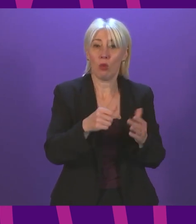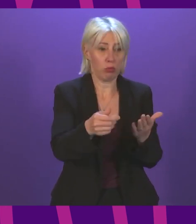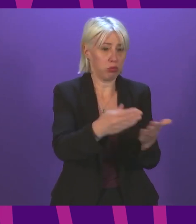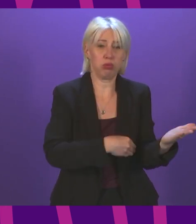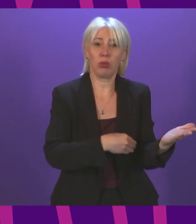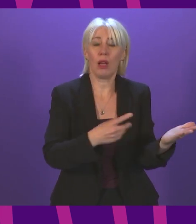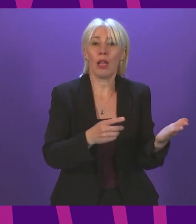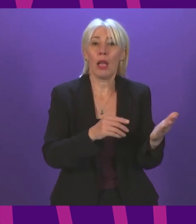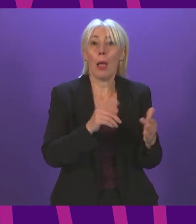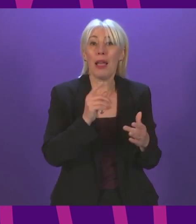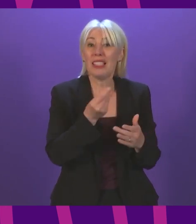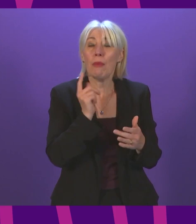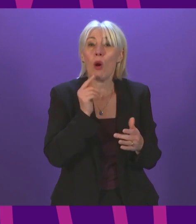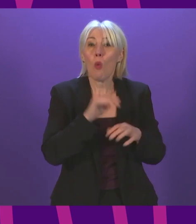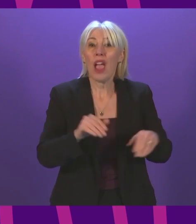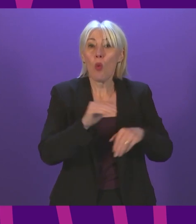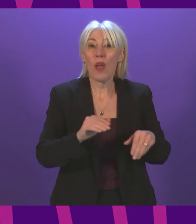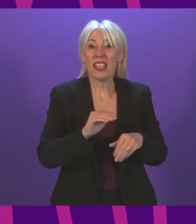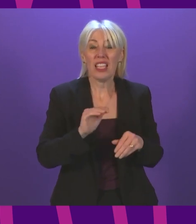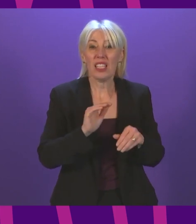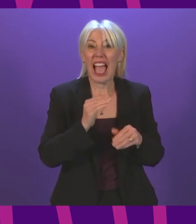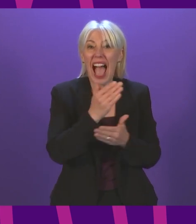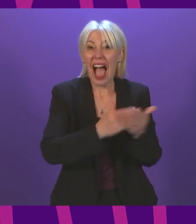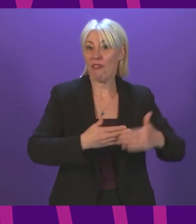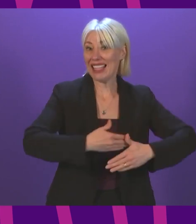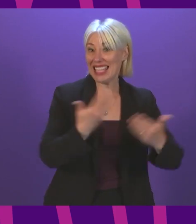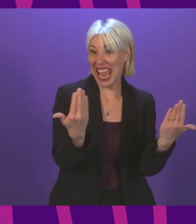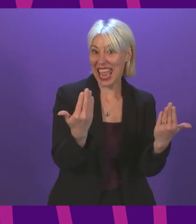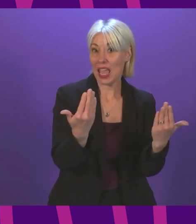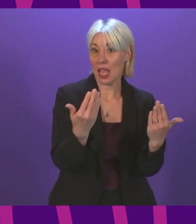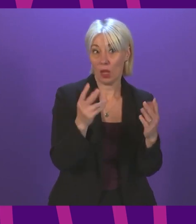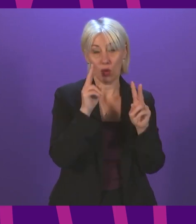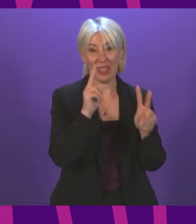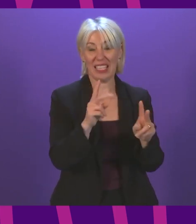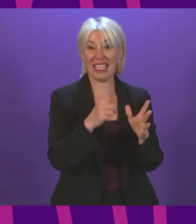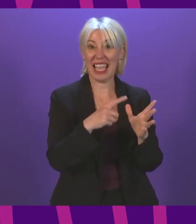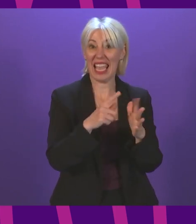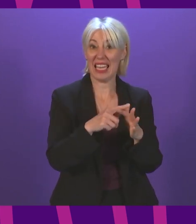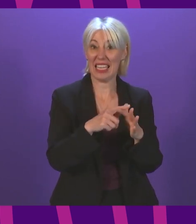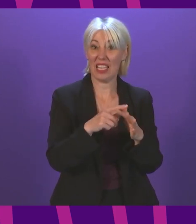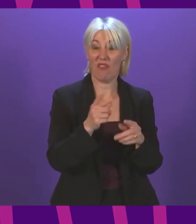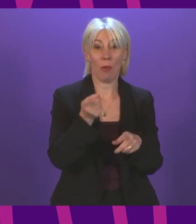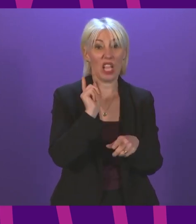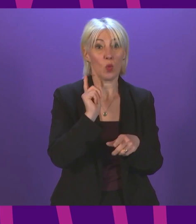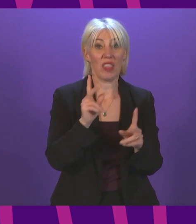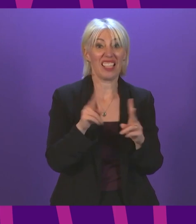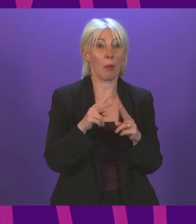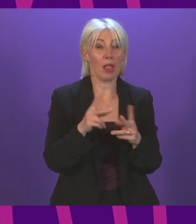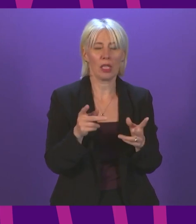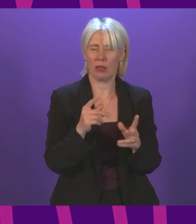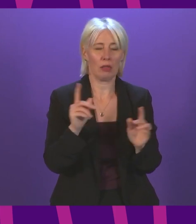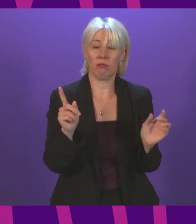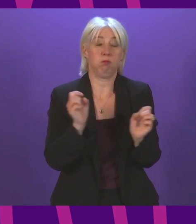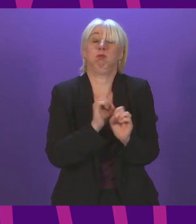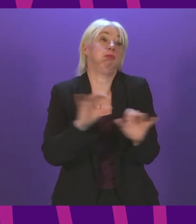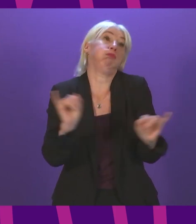more than half a day to be seen, has almost doubled since last week. That's unbelievable. Half